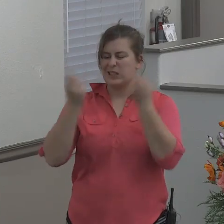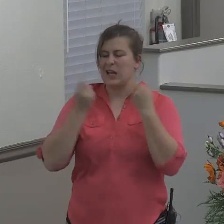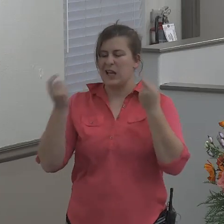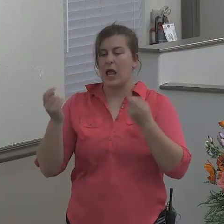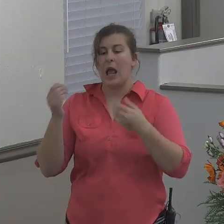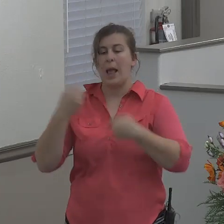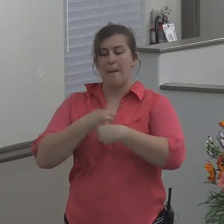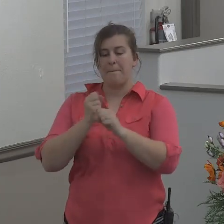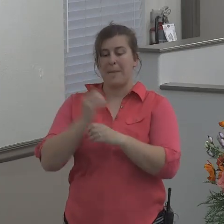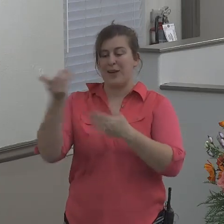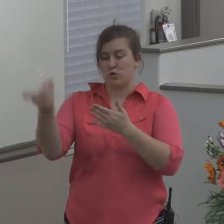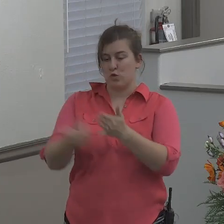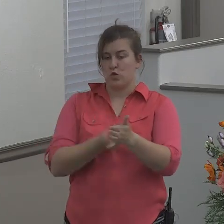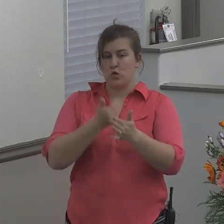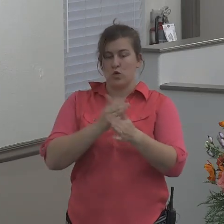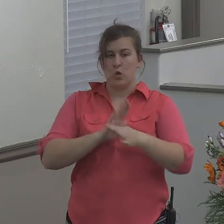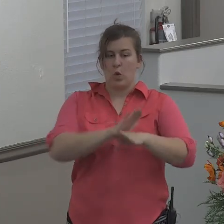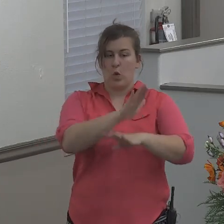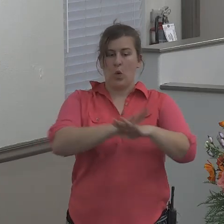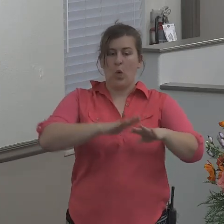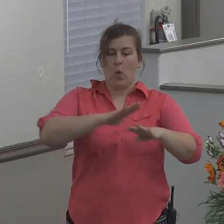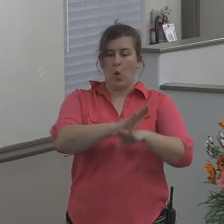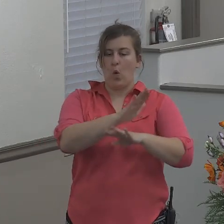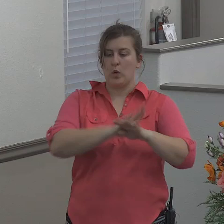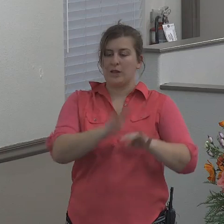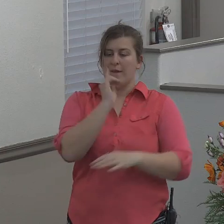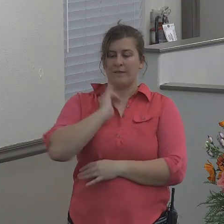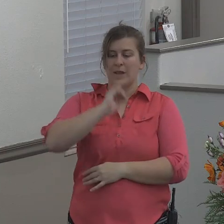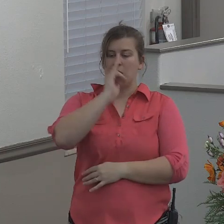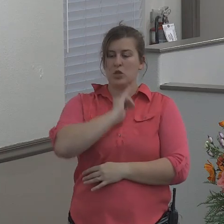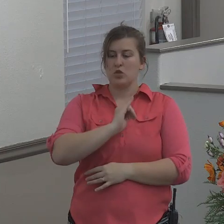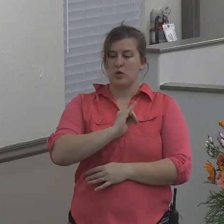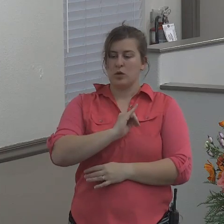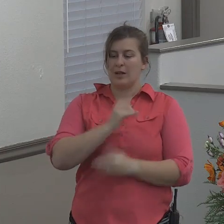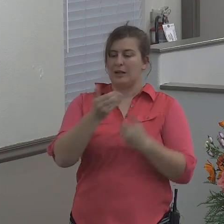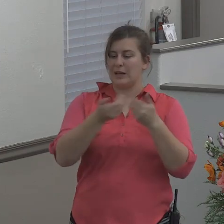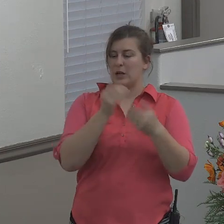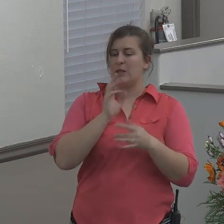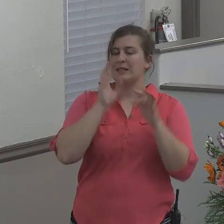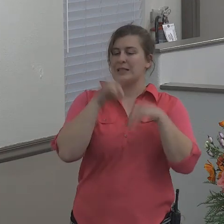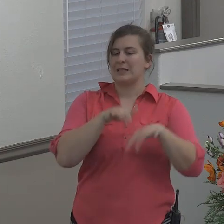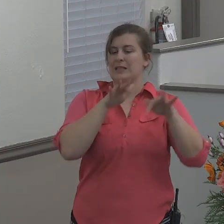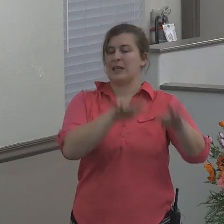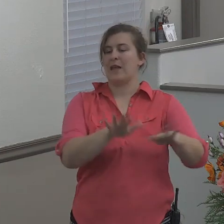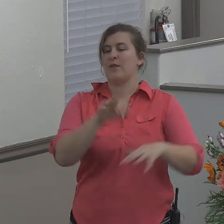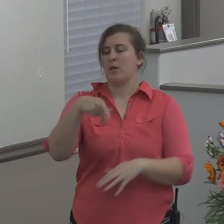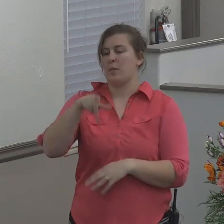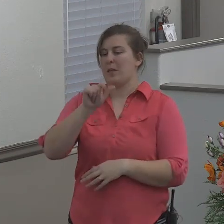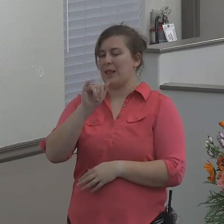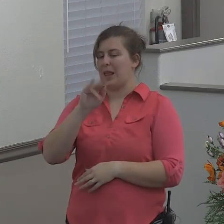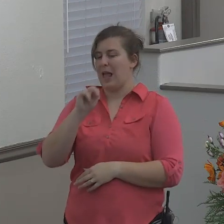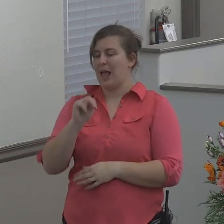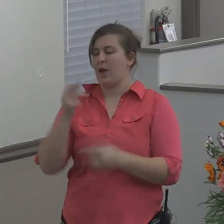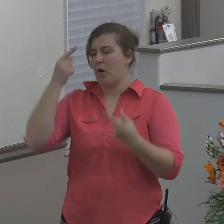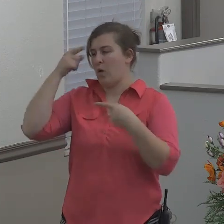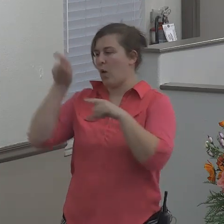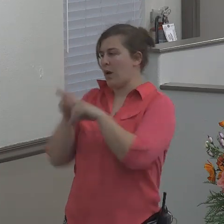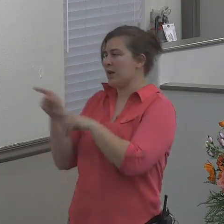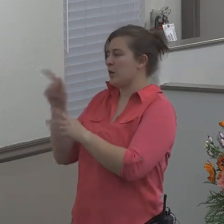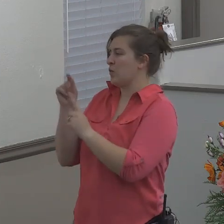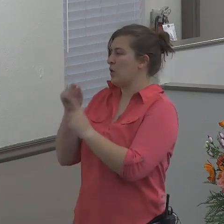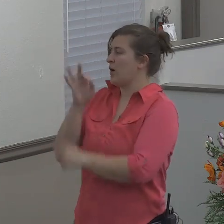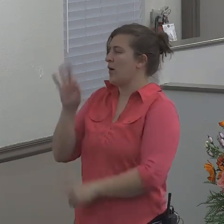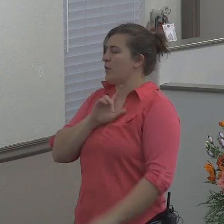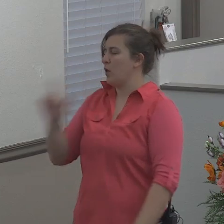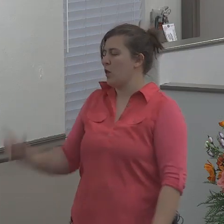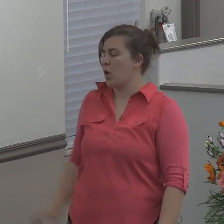from the entering of Hamath unto the sea of the plain, according to the word of the Lord, God of Israel, what you